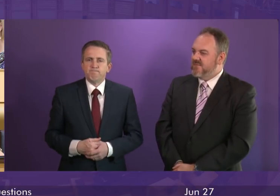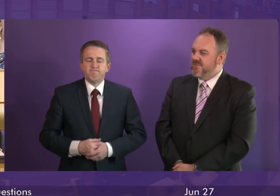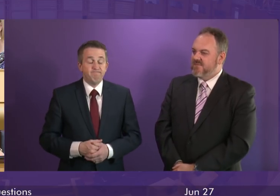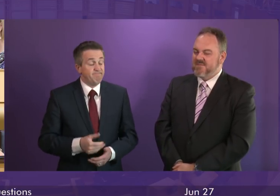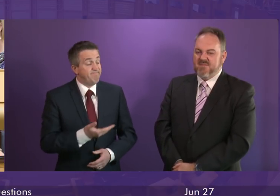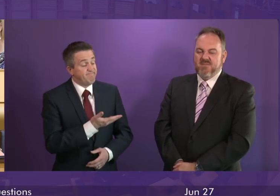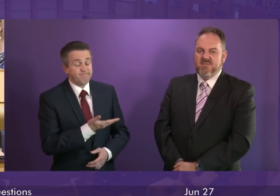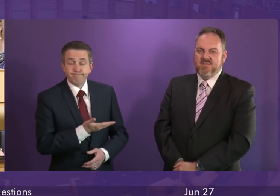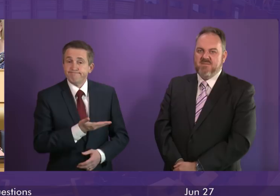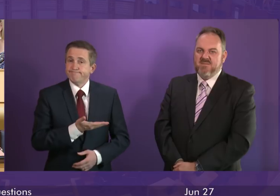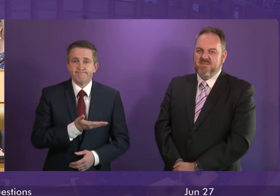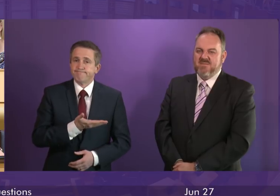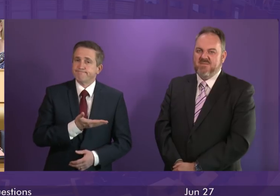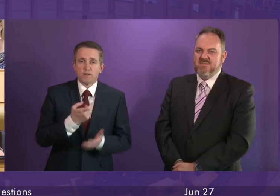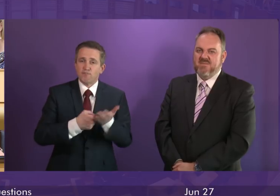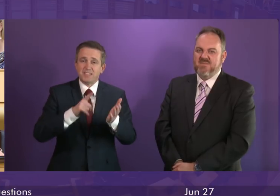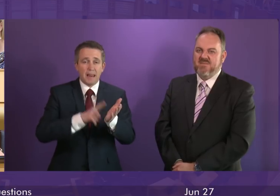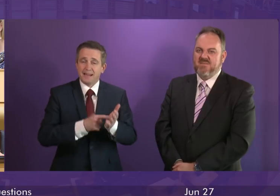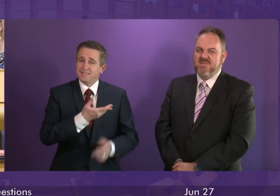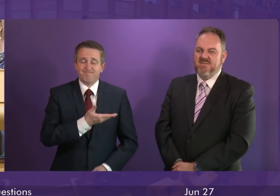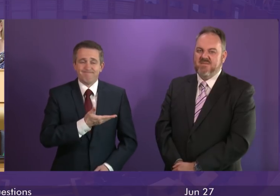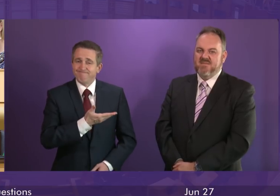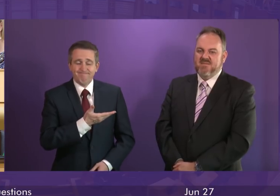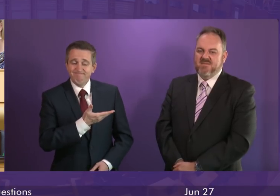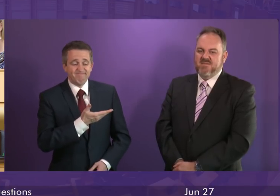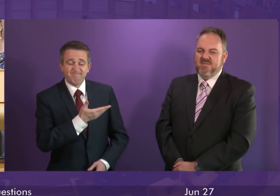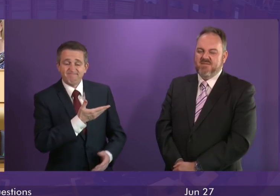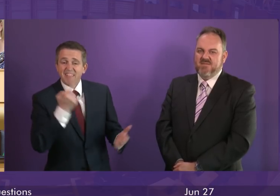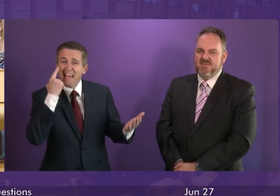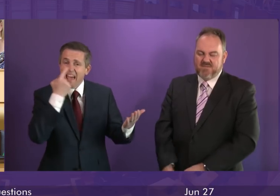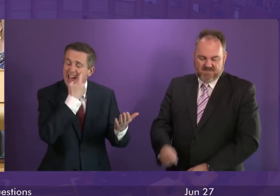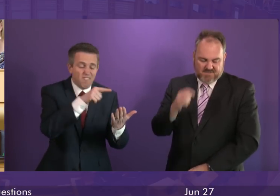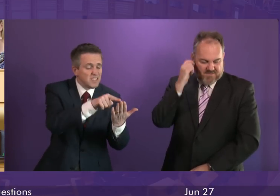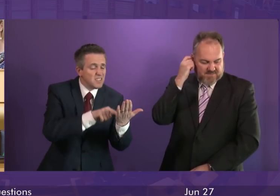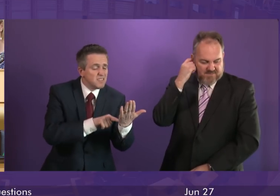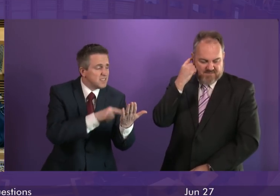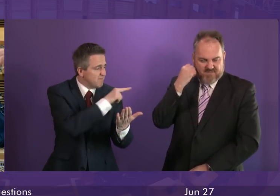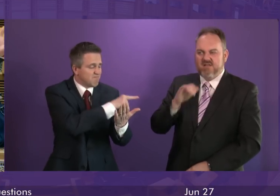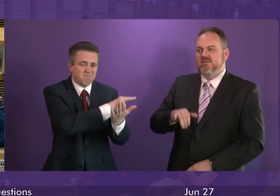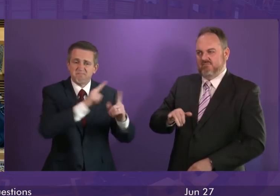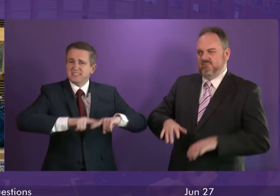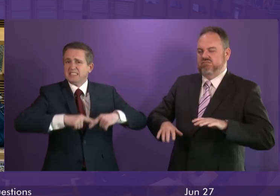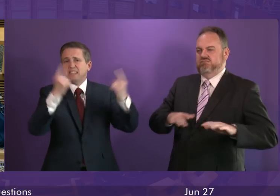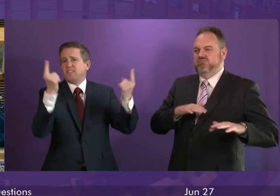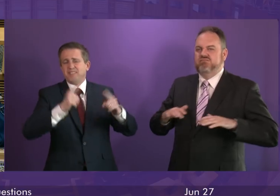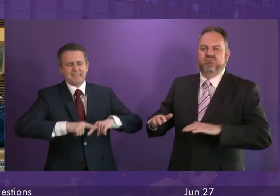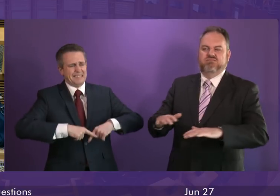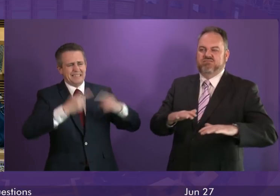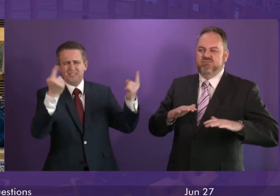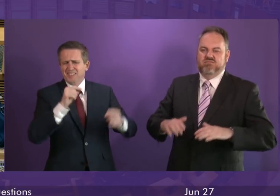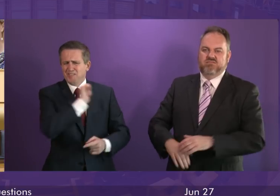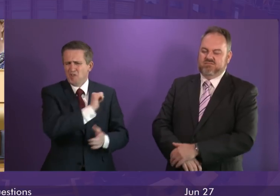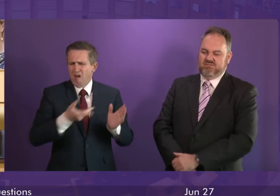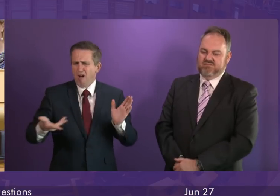Unfortunately for Richard Leonard, the facts tell a very different story. There have been real terms